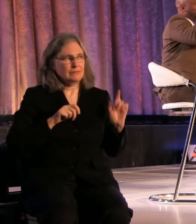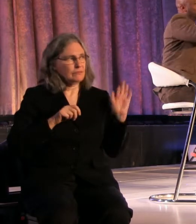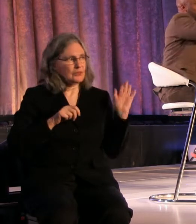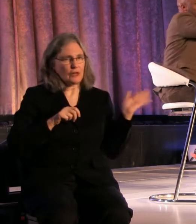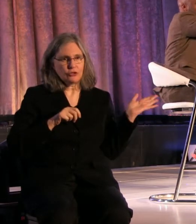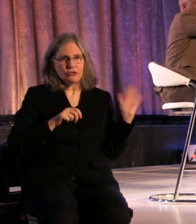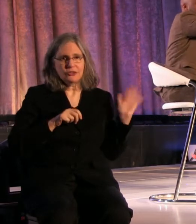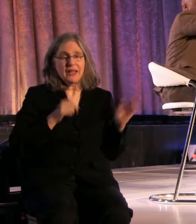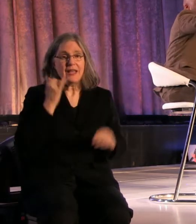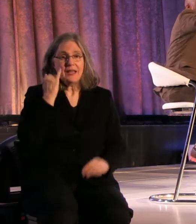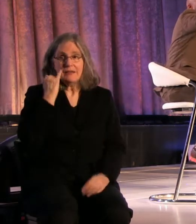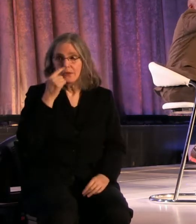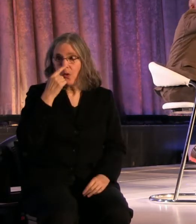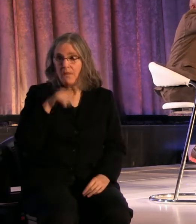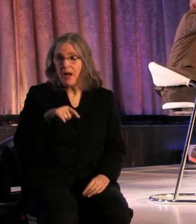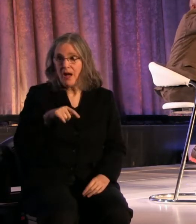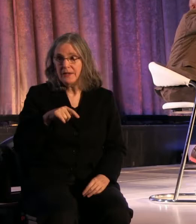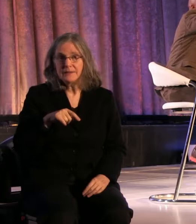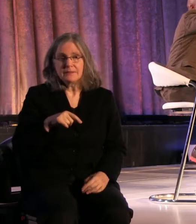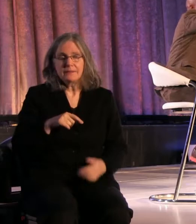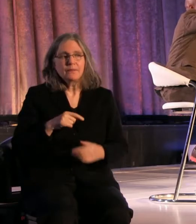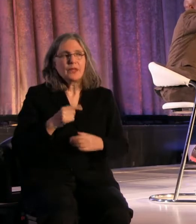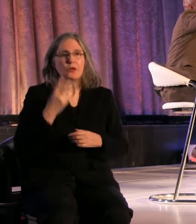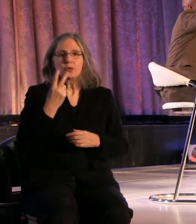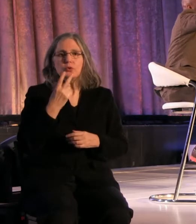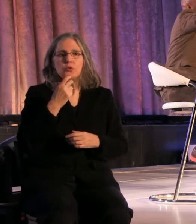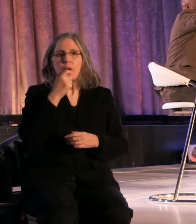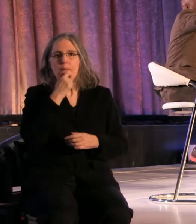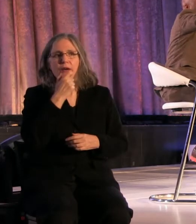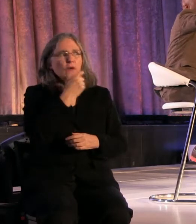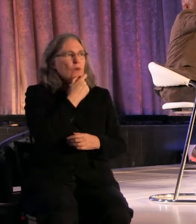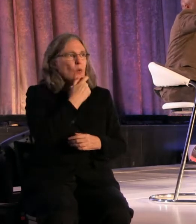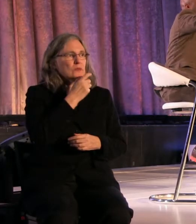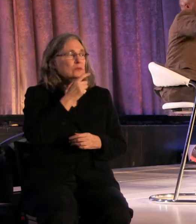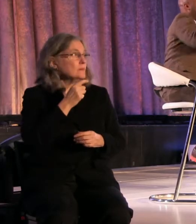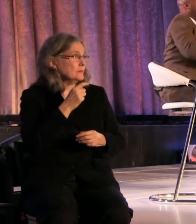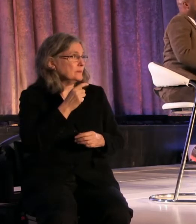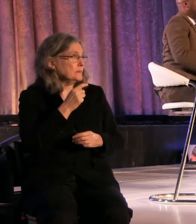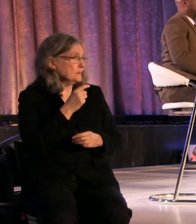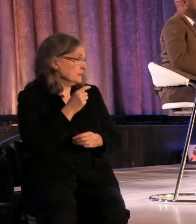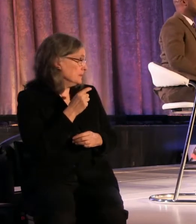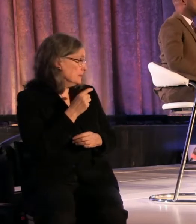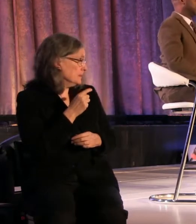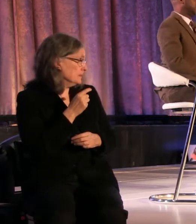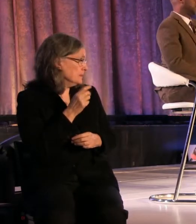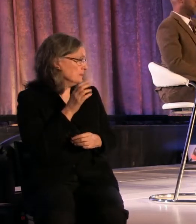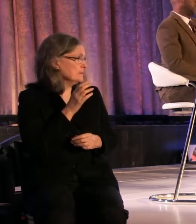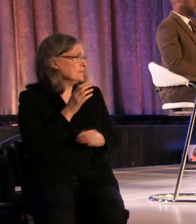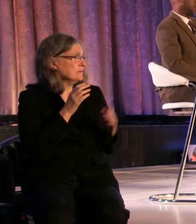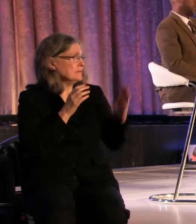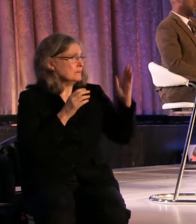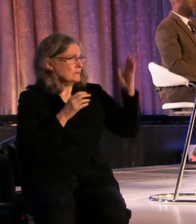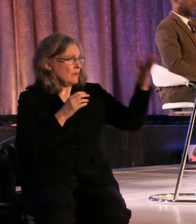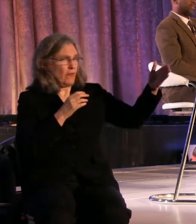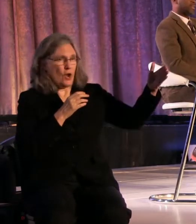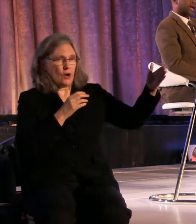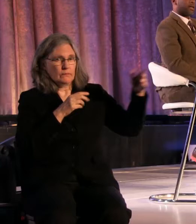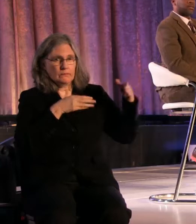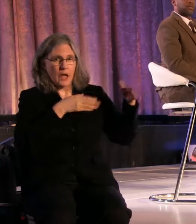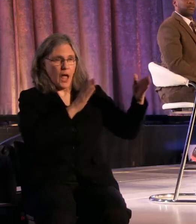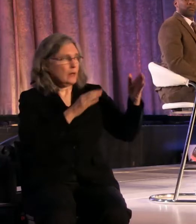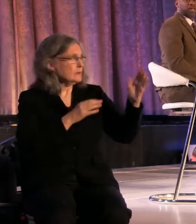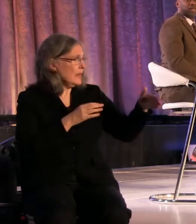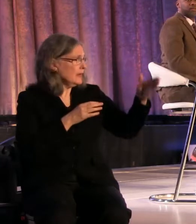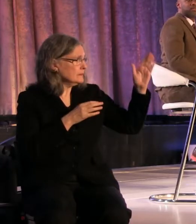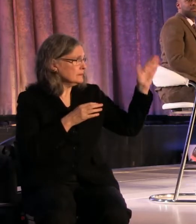do, if you wouldn't mind, there are two microphones, one down this aisle right here and one down this